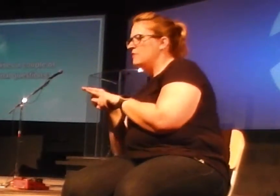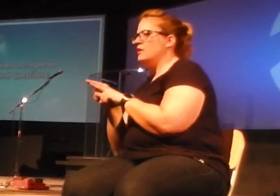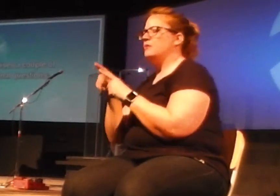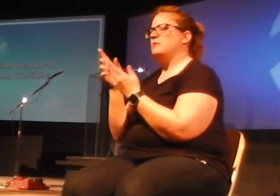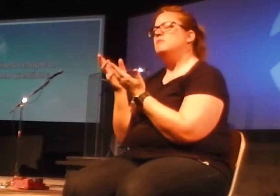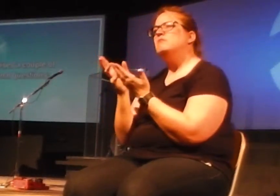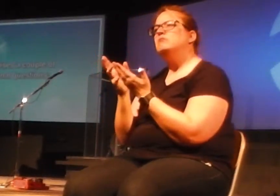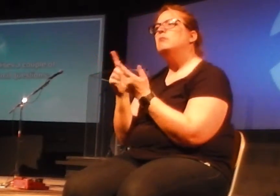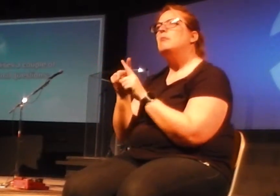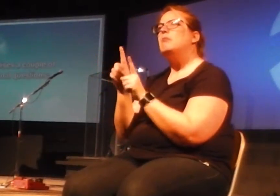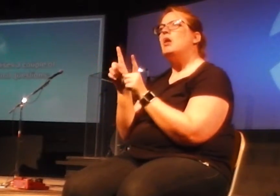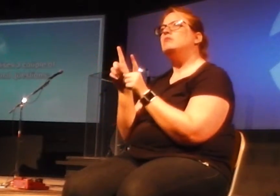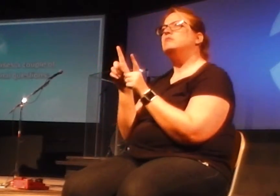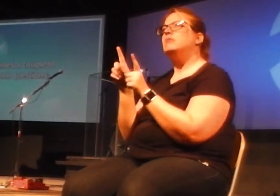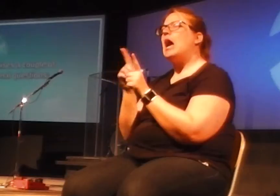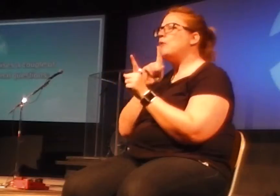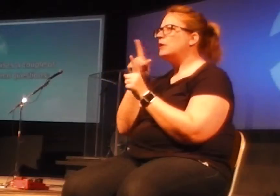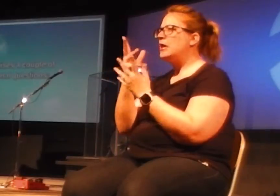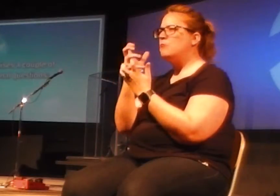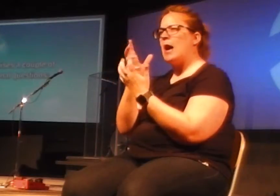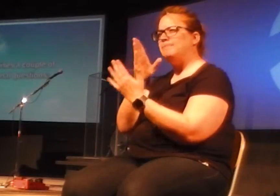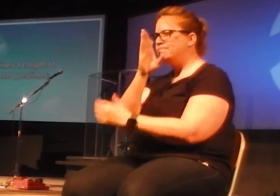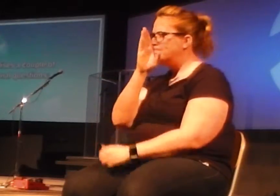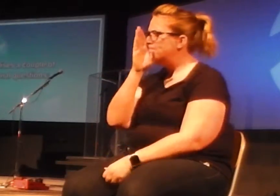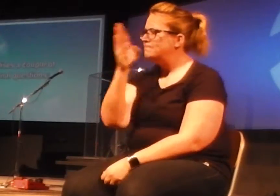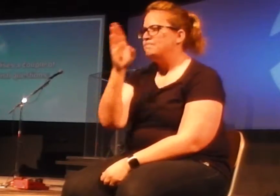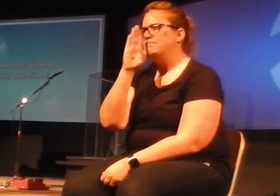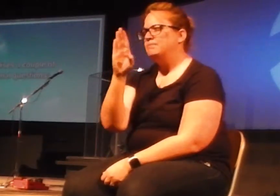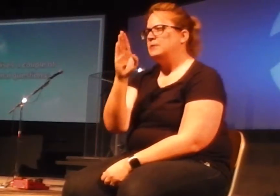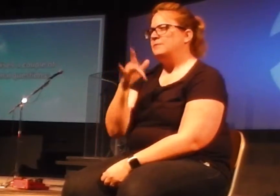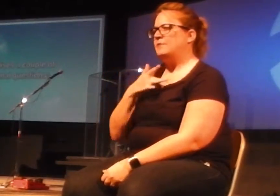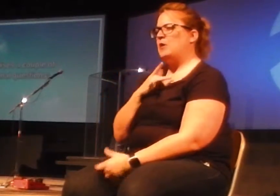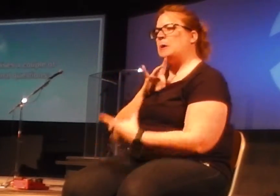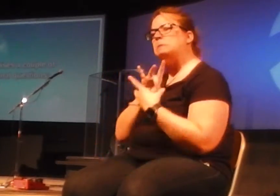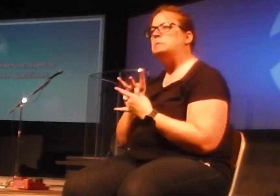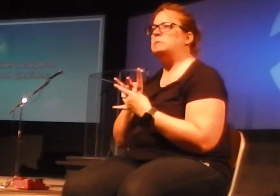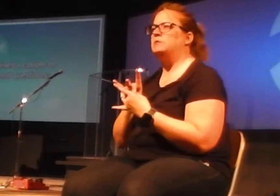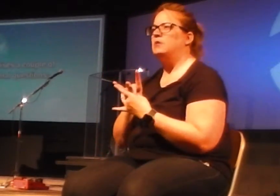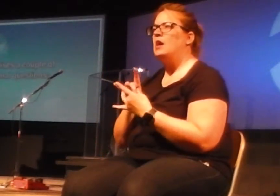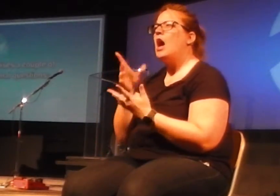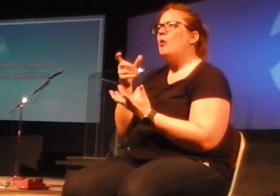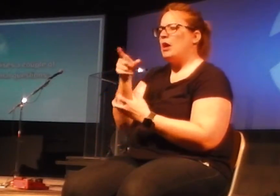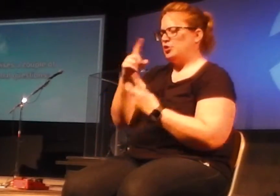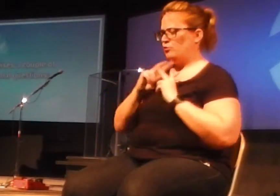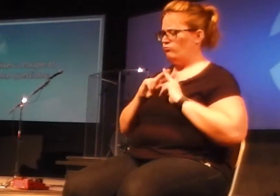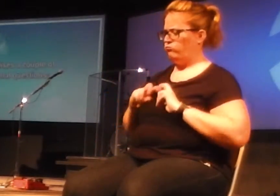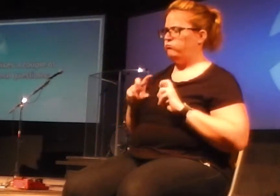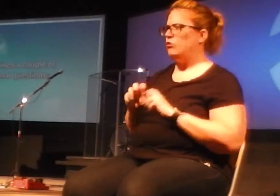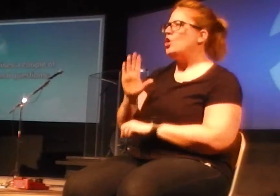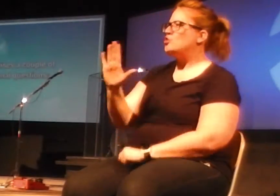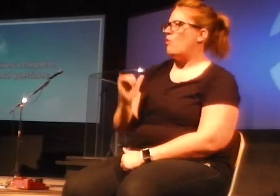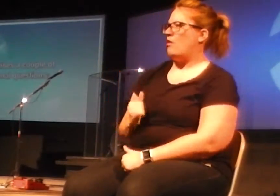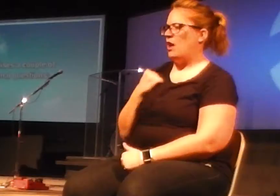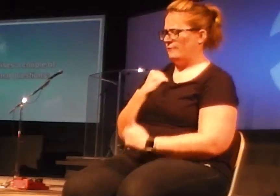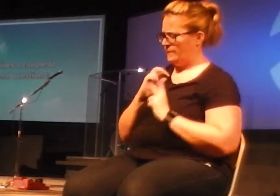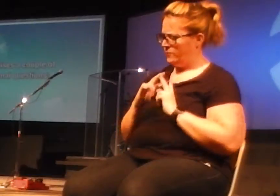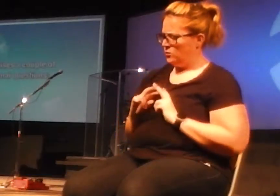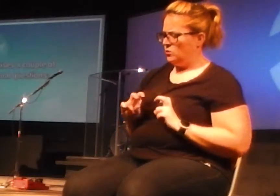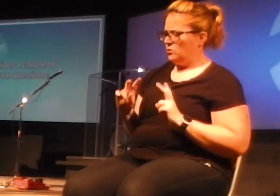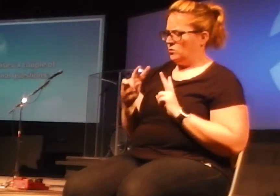the next few minutes, I want to just get very, very personal. I want you to think about this in terms of you and your life personally. And here's the question.